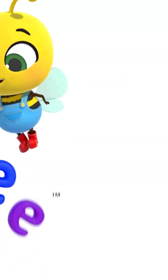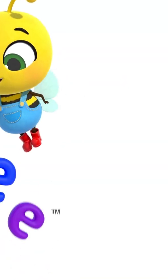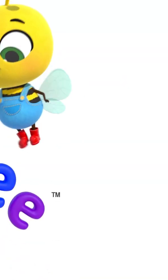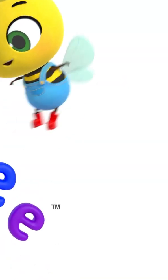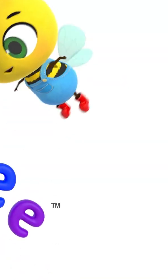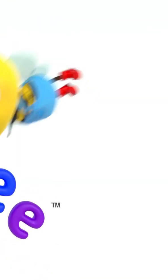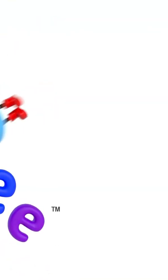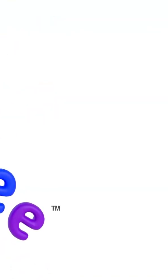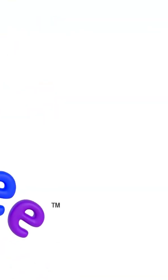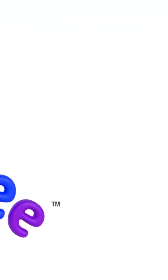Willoughbees!